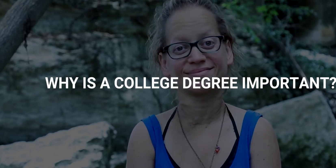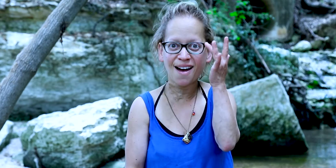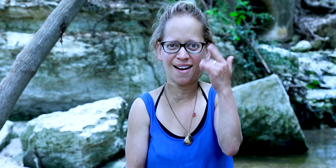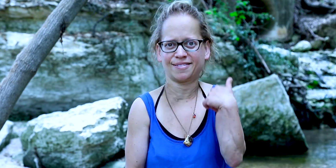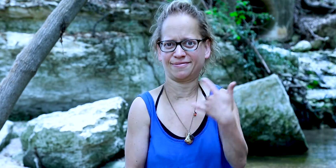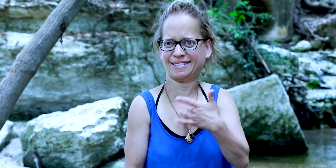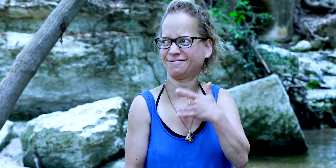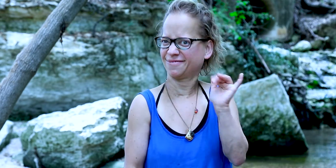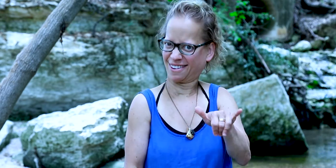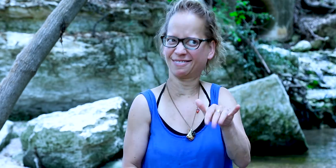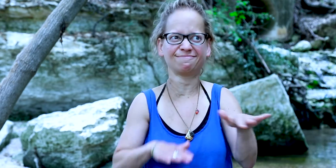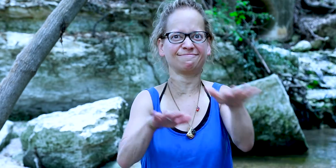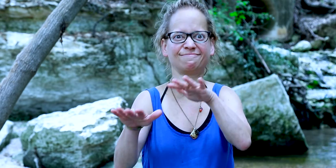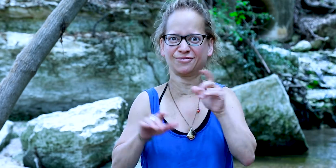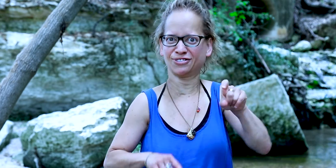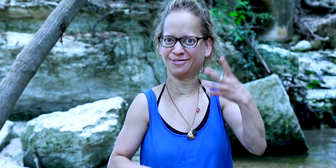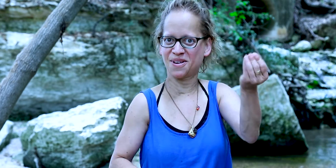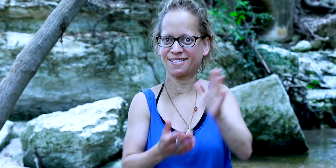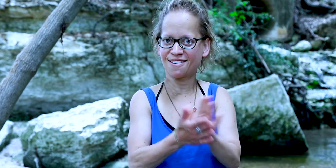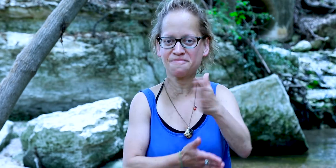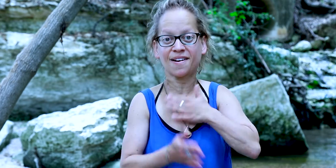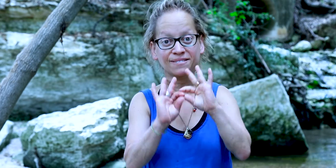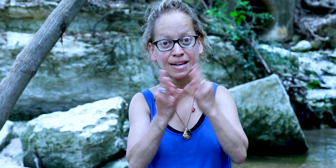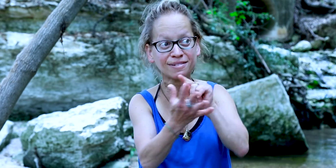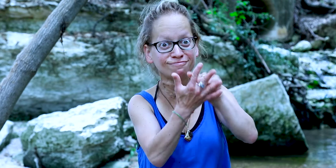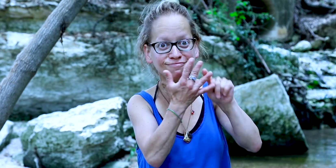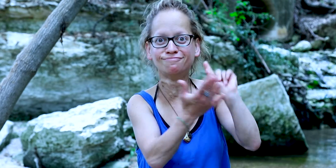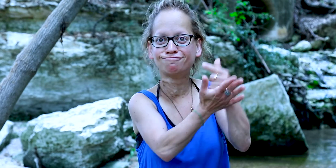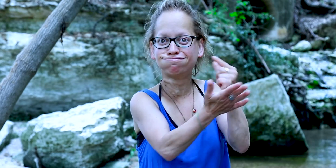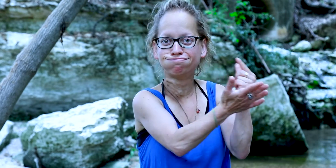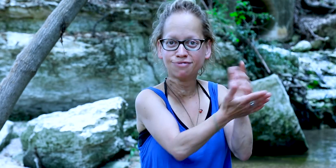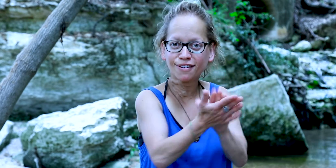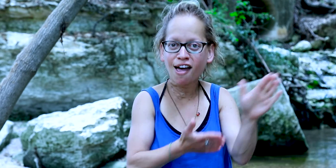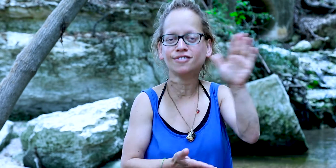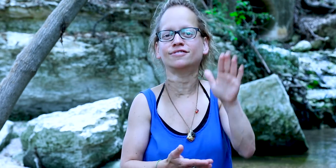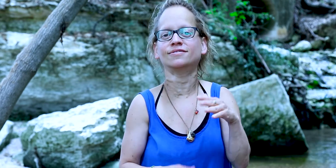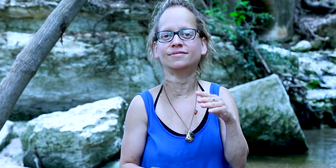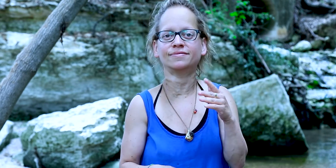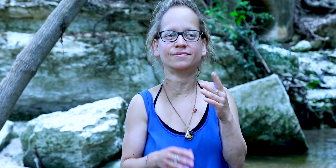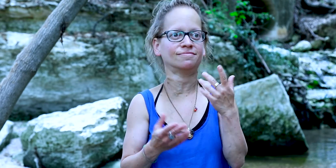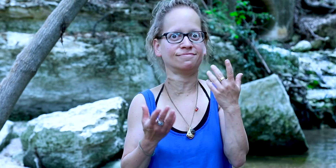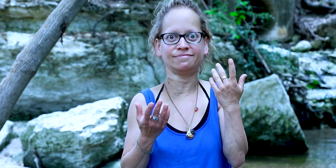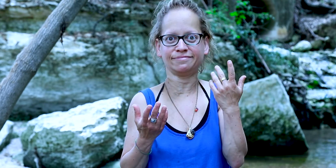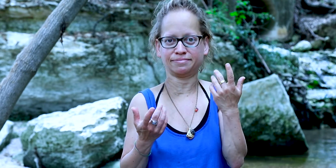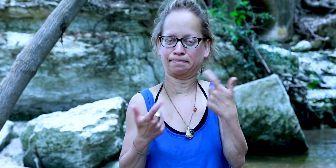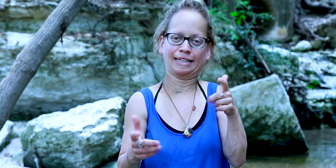After high school, I went to college because I thought that's what everyone did. Various members of my family were college graduates, so it was a big deal to my